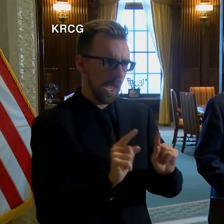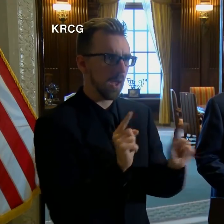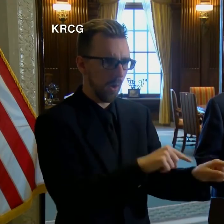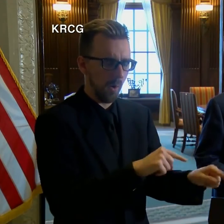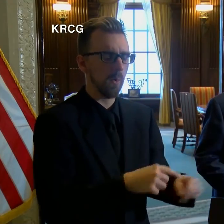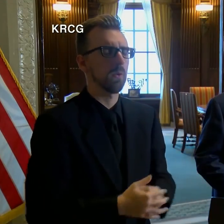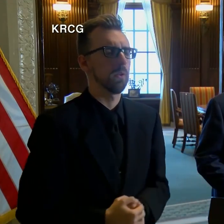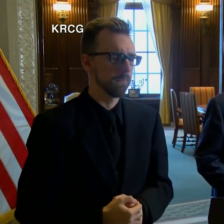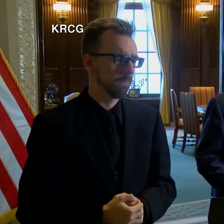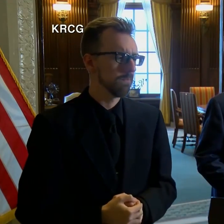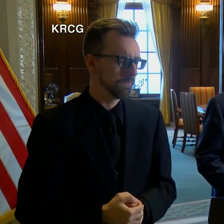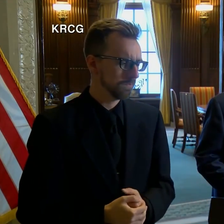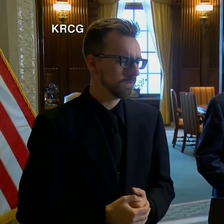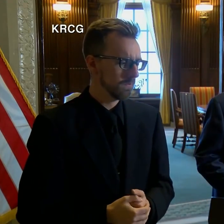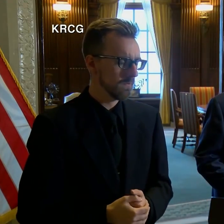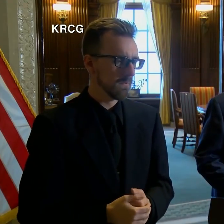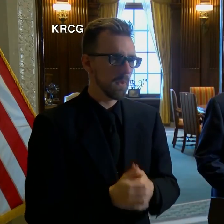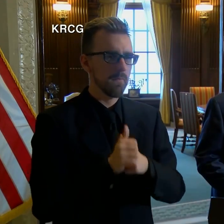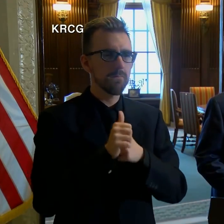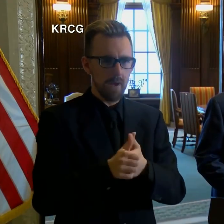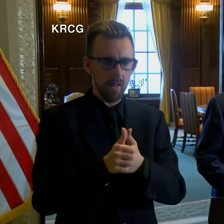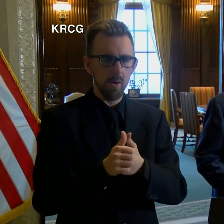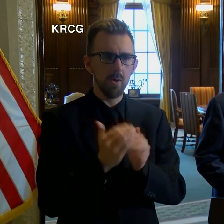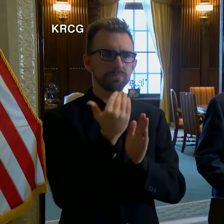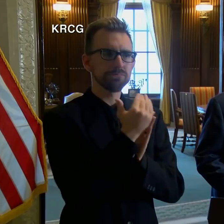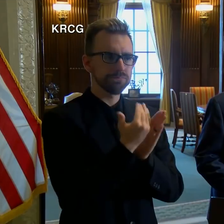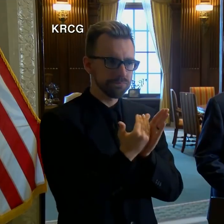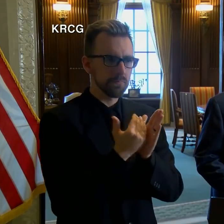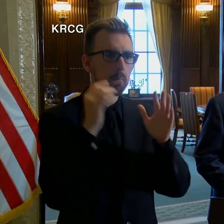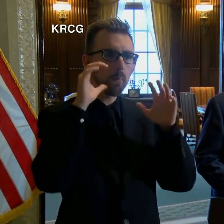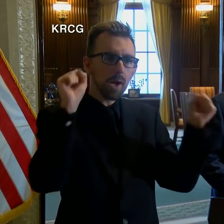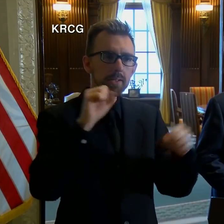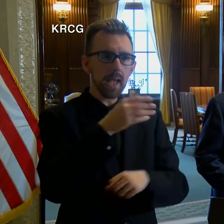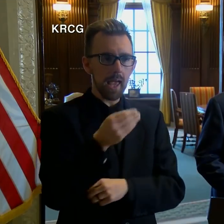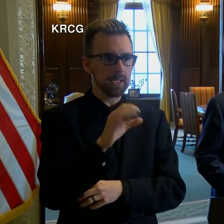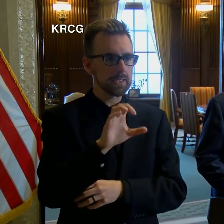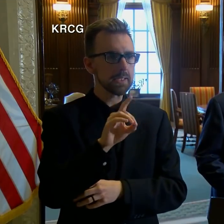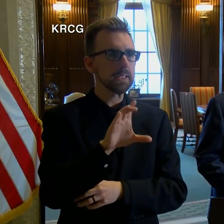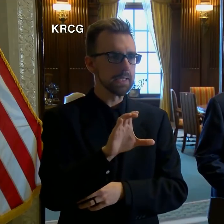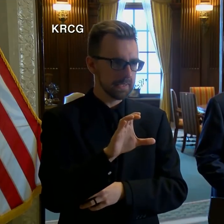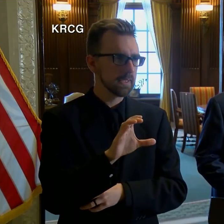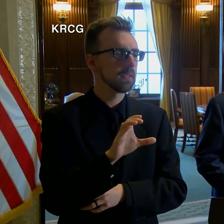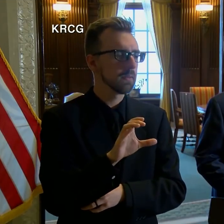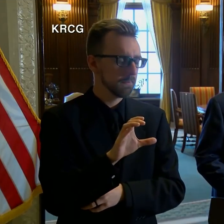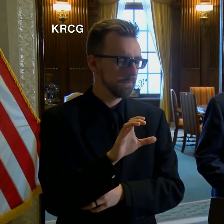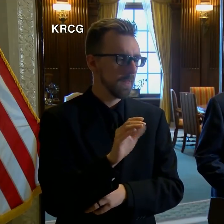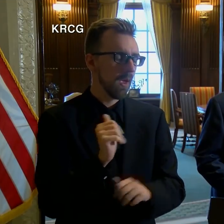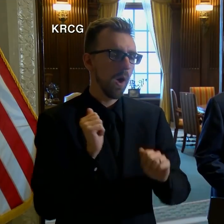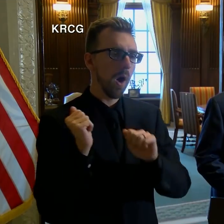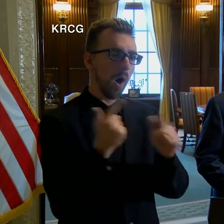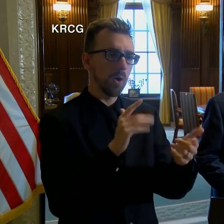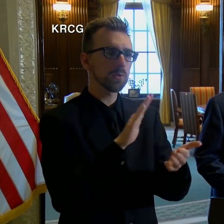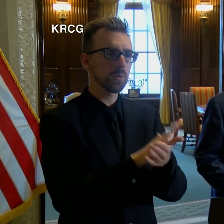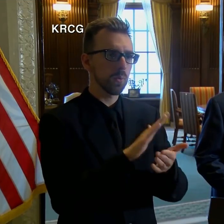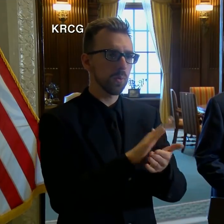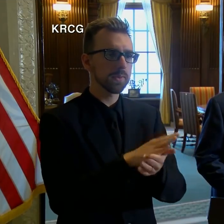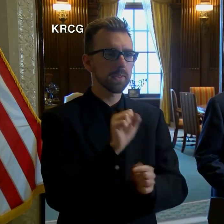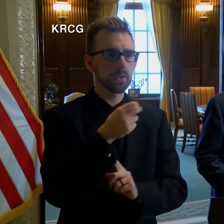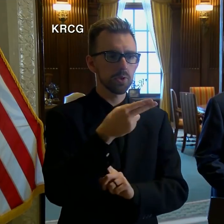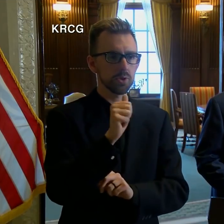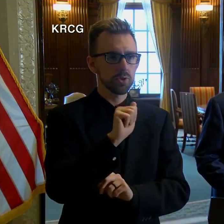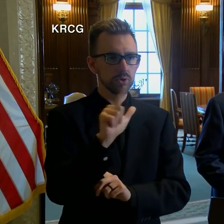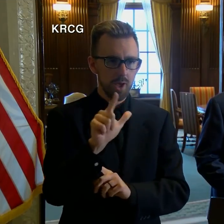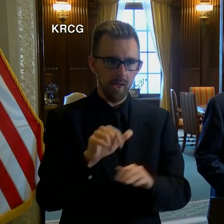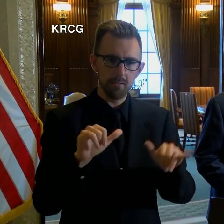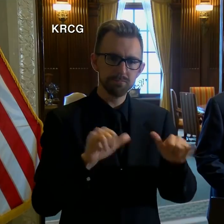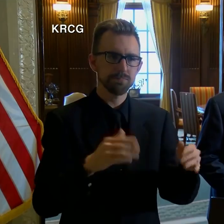with the guidelines from the President and the Centers of Disease Control and Prevention, all schools shall remain